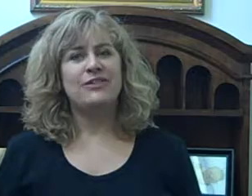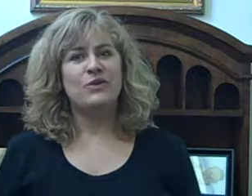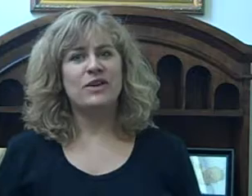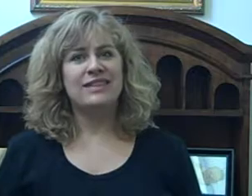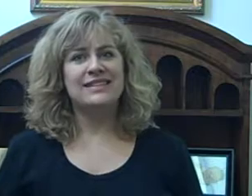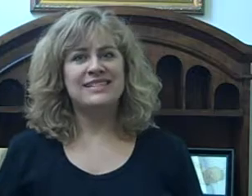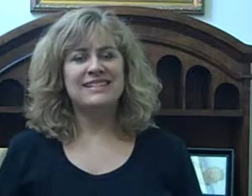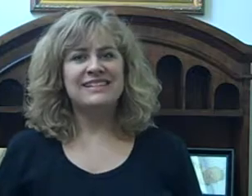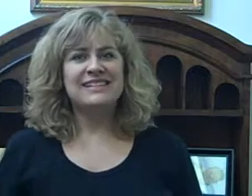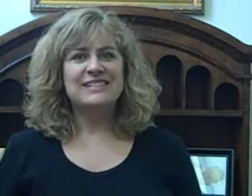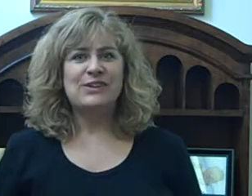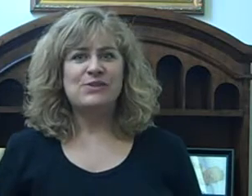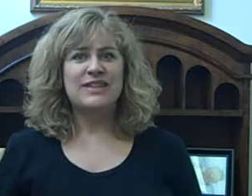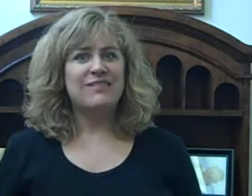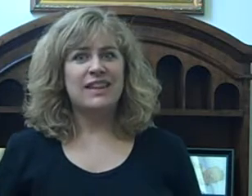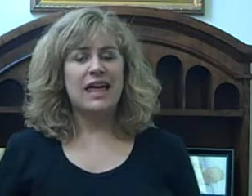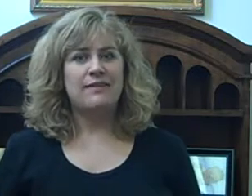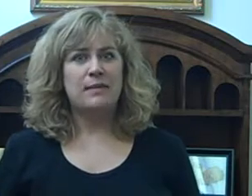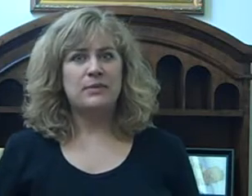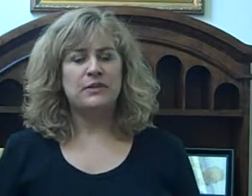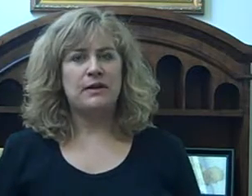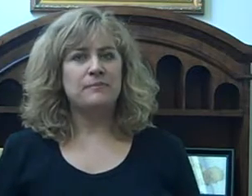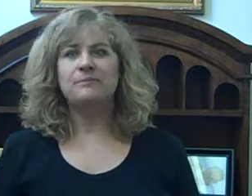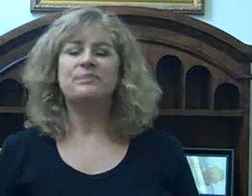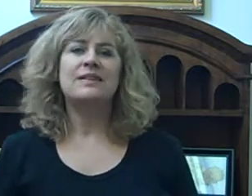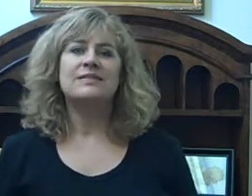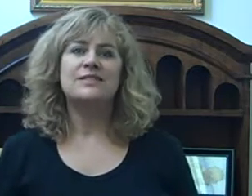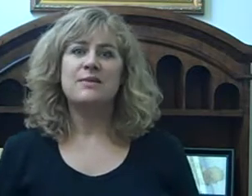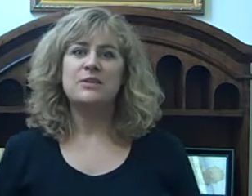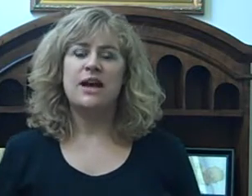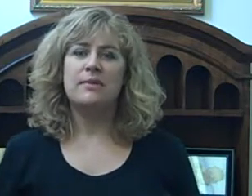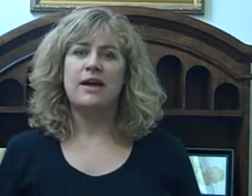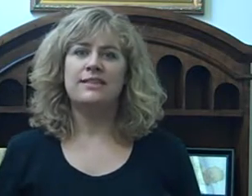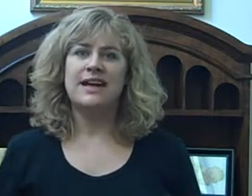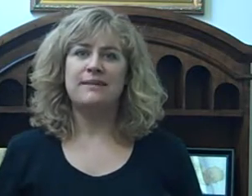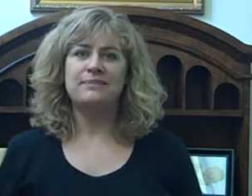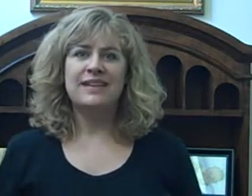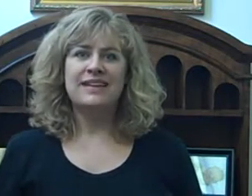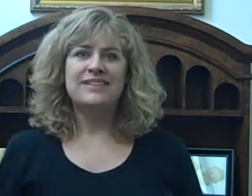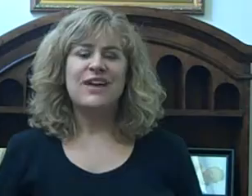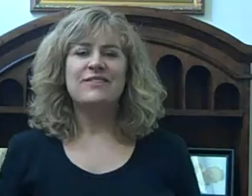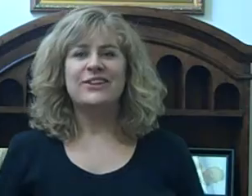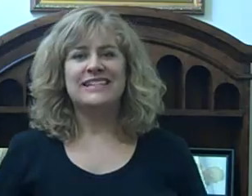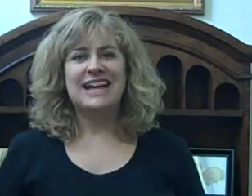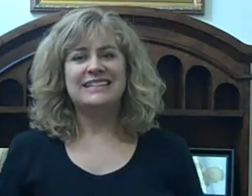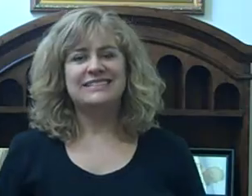here in the north east, so we have a lot of apples here, something we talk about all the time. So have a great day.